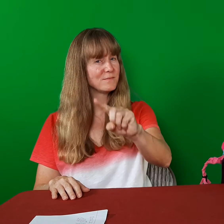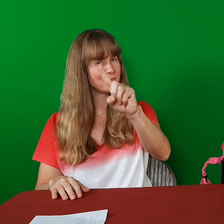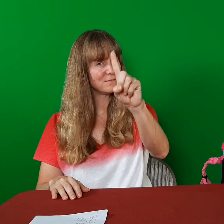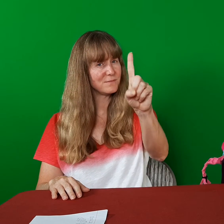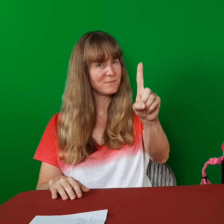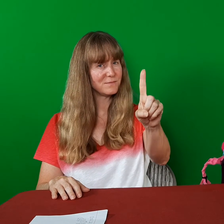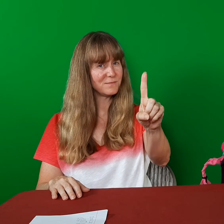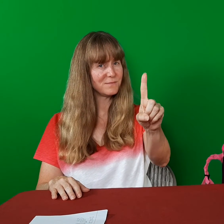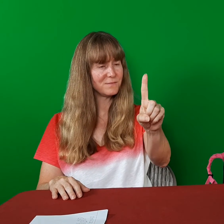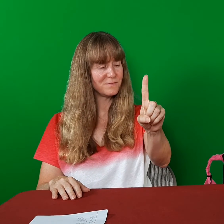Fun.